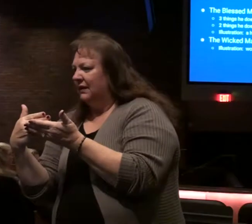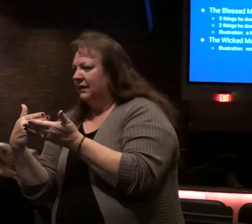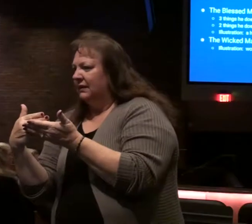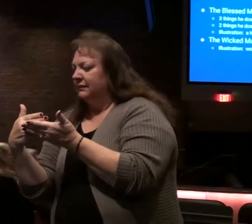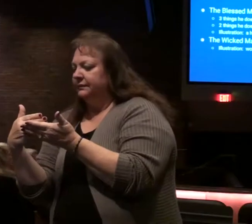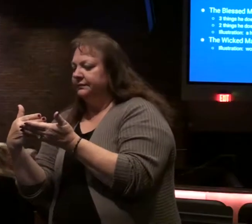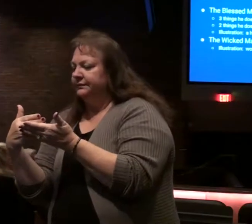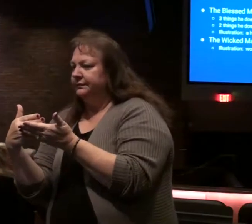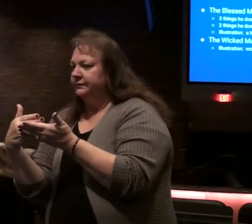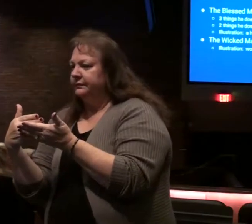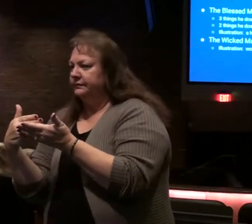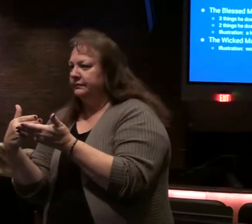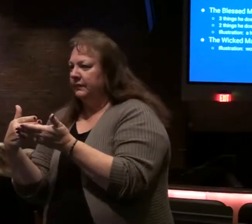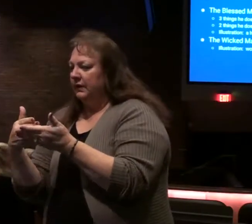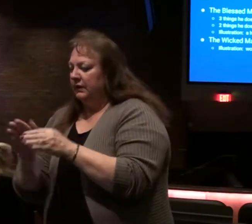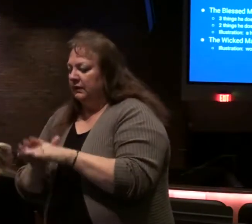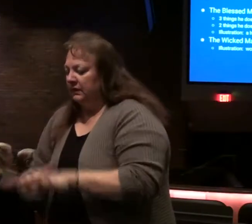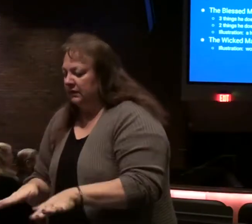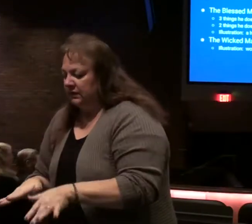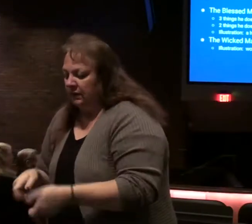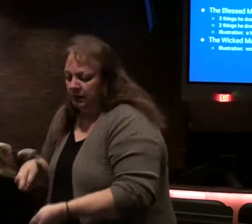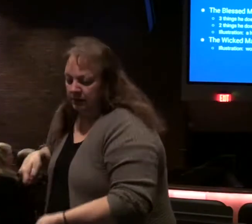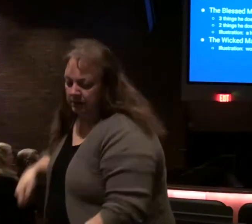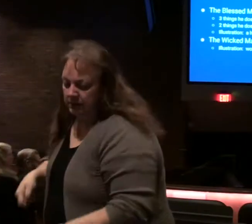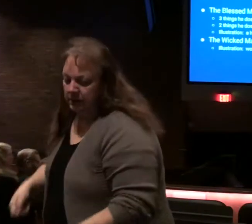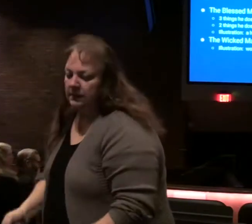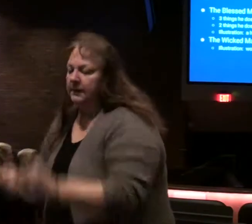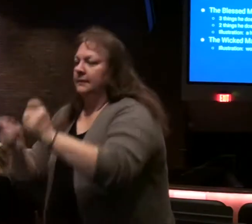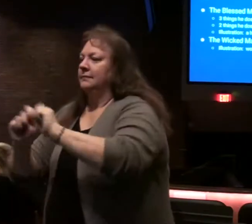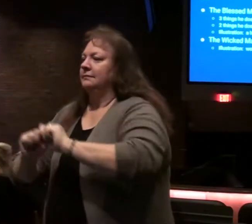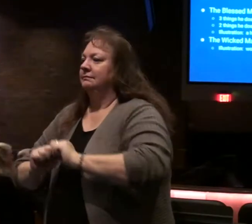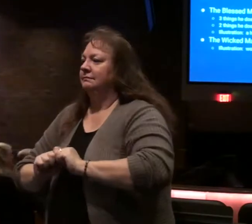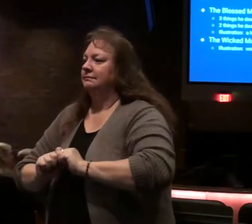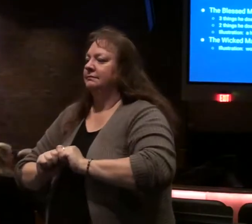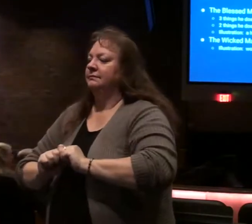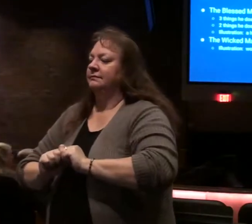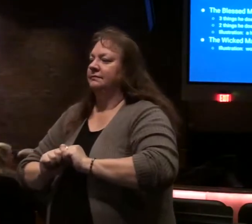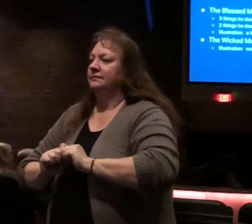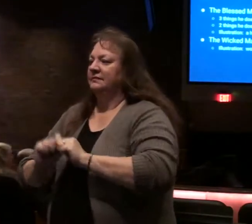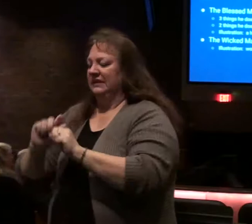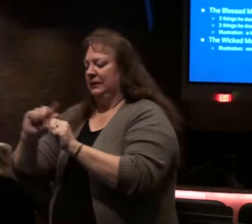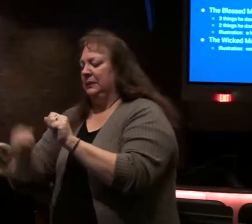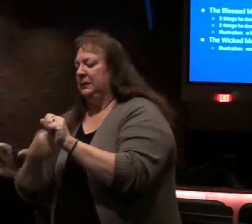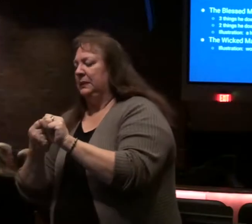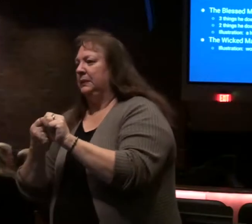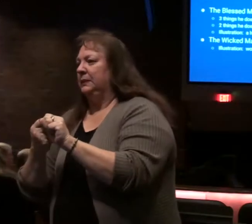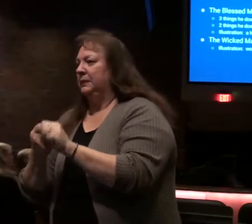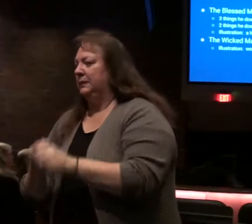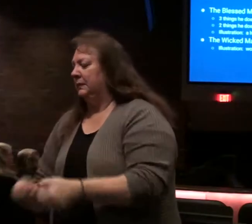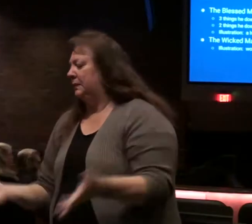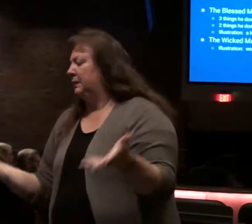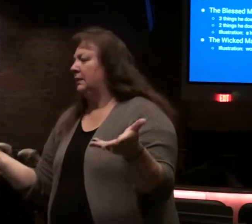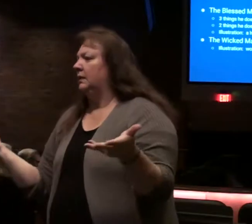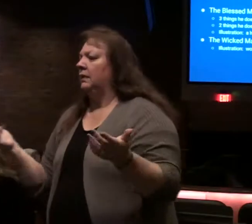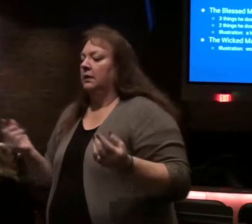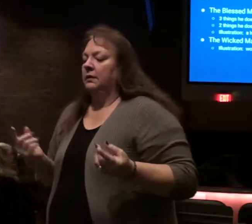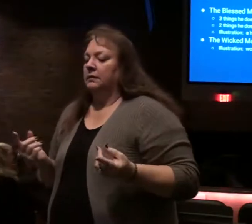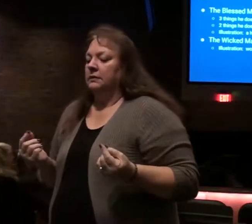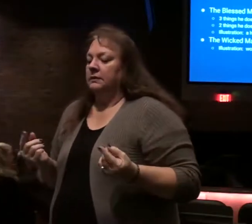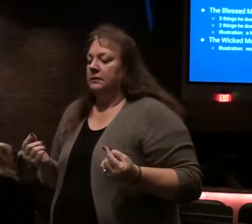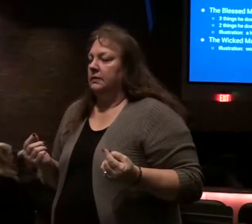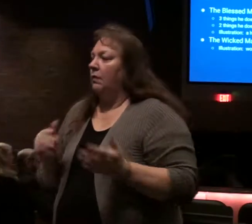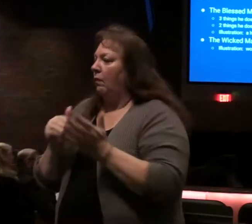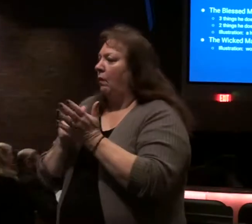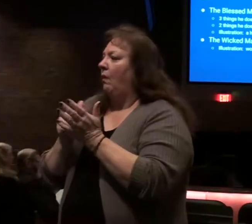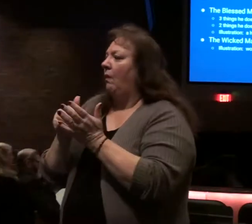a threshing sledge over it and knock off the outer side and what they do so